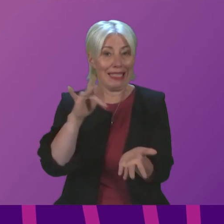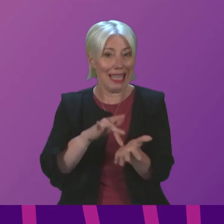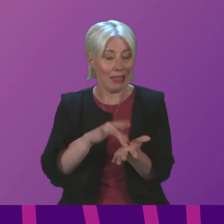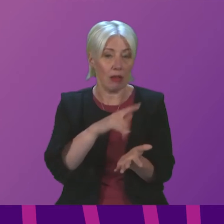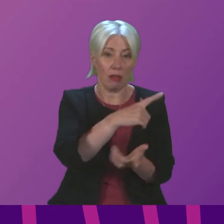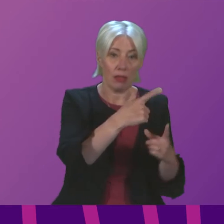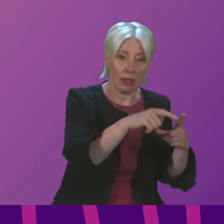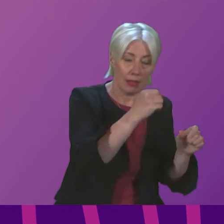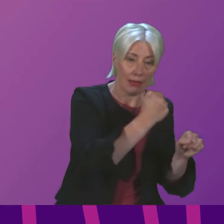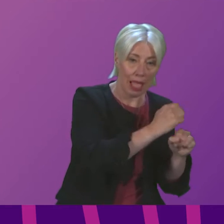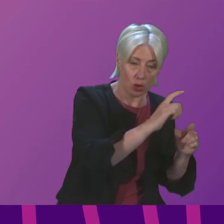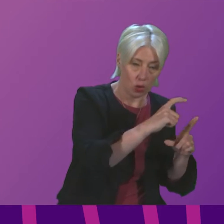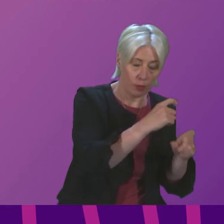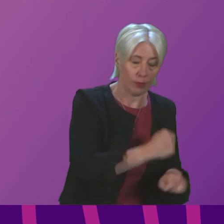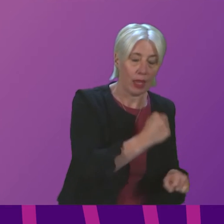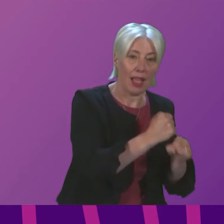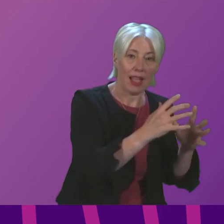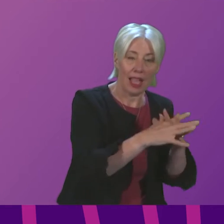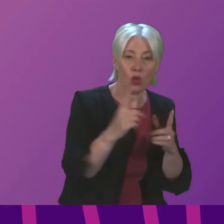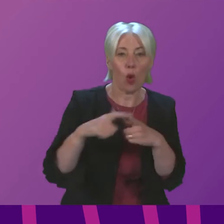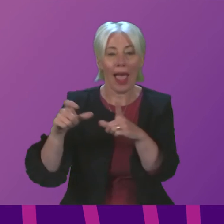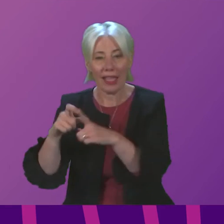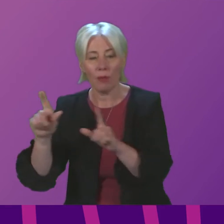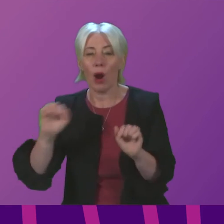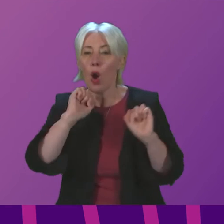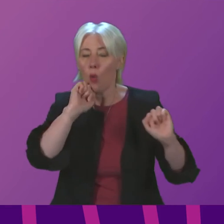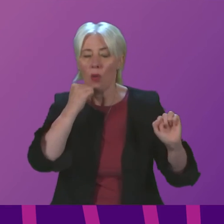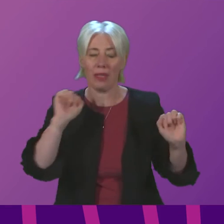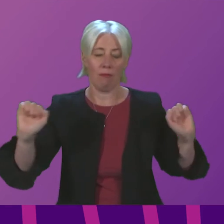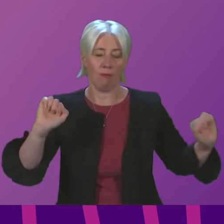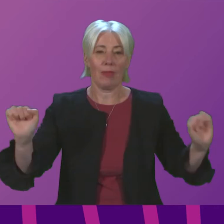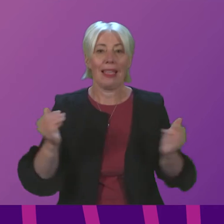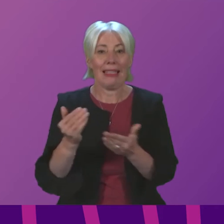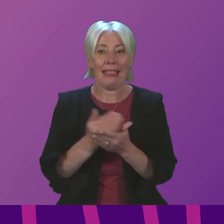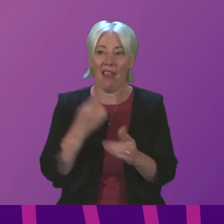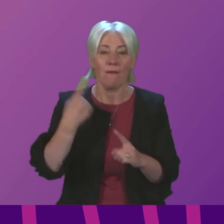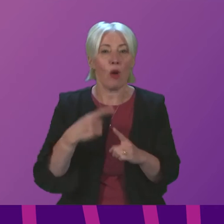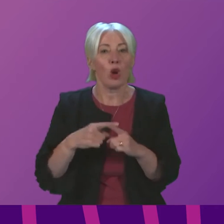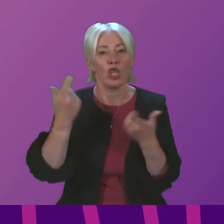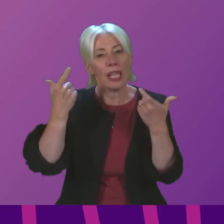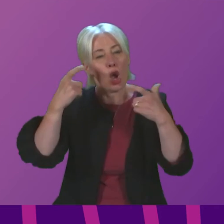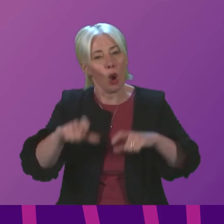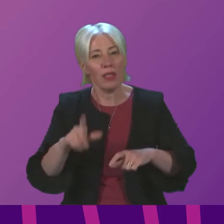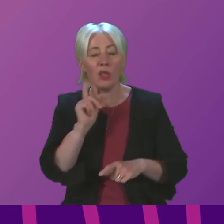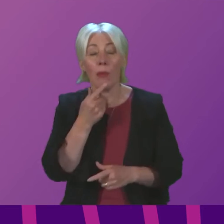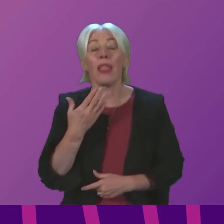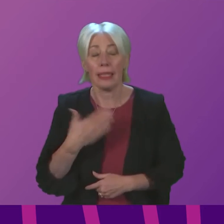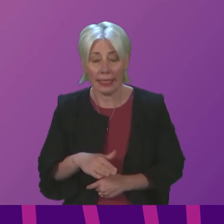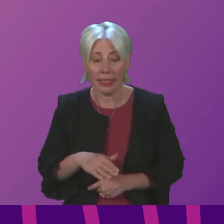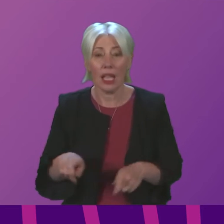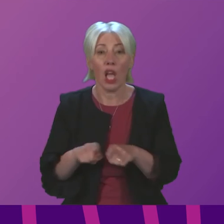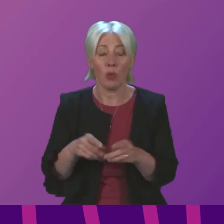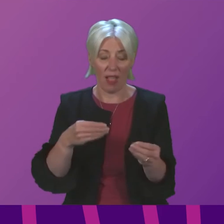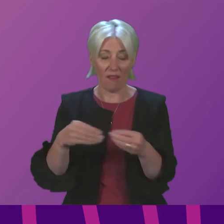and Edinburgh, which will provide safe emergency accommodation to those who need it. We've also made flexible emergency